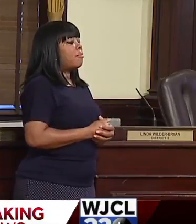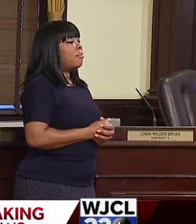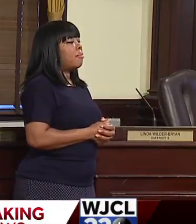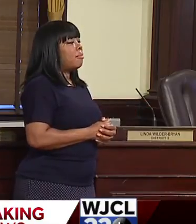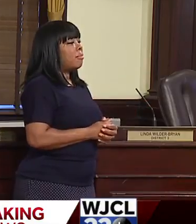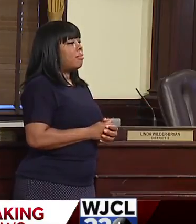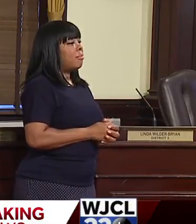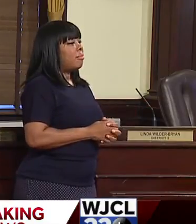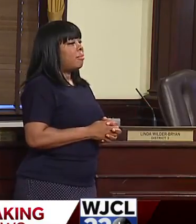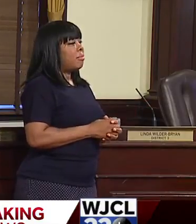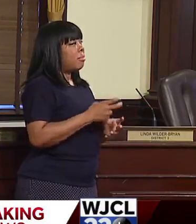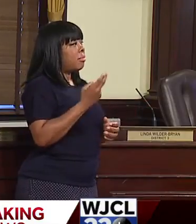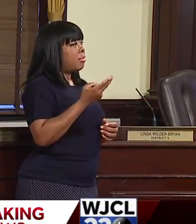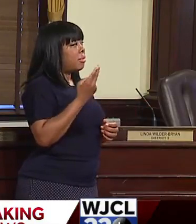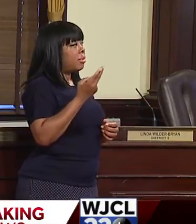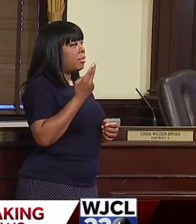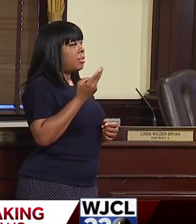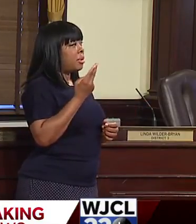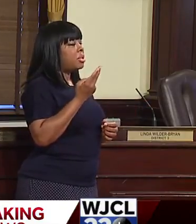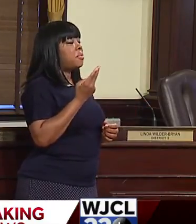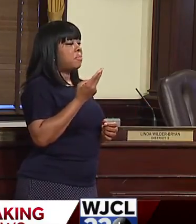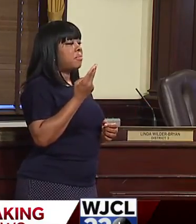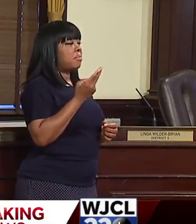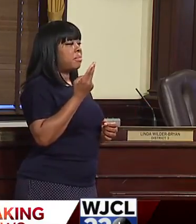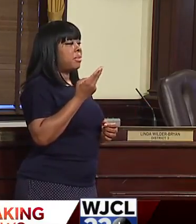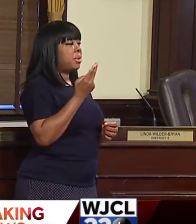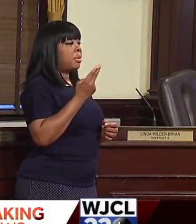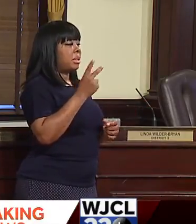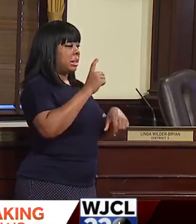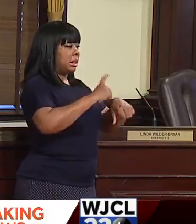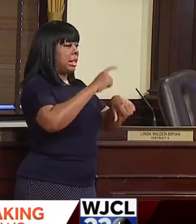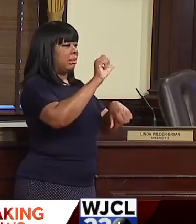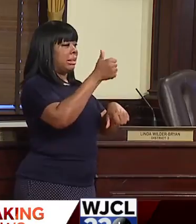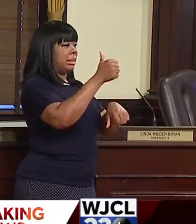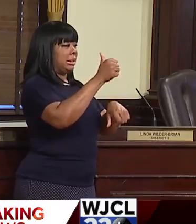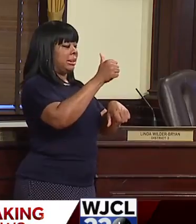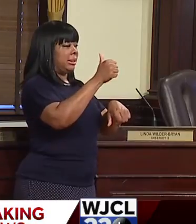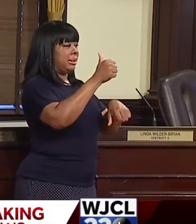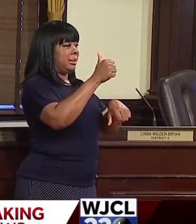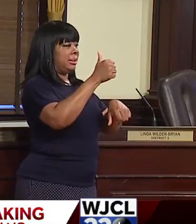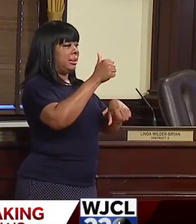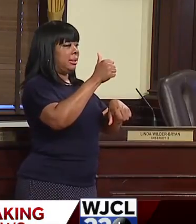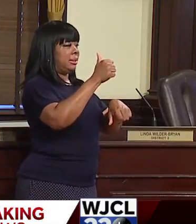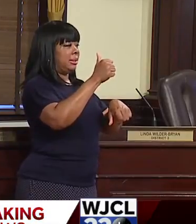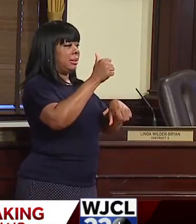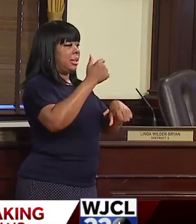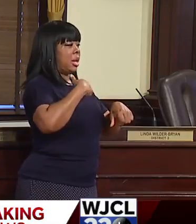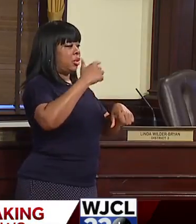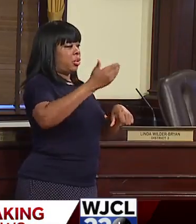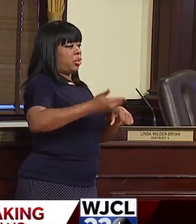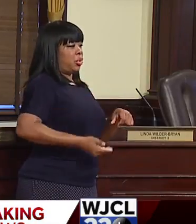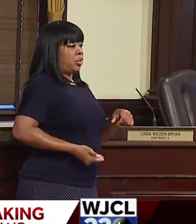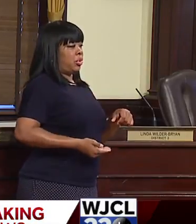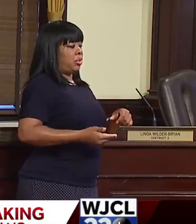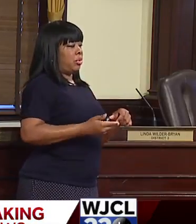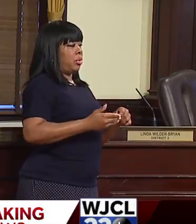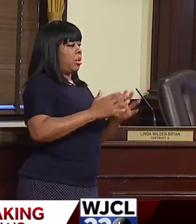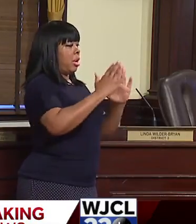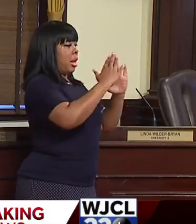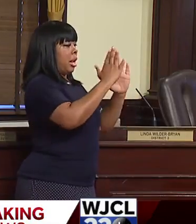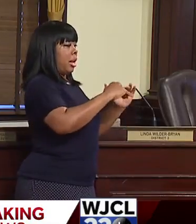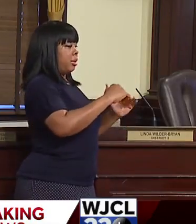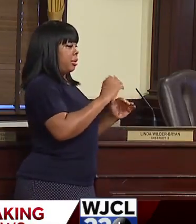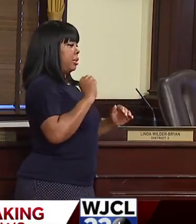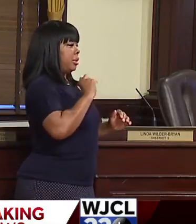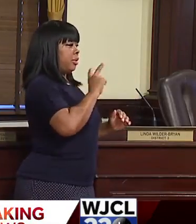this Thursday. Okay, this Thursday at 10 o'clock AM when I introduce our Housing Savannah Task